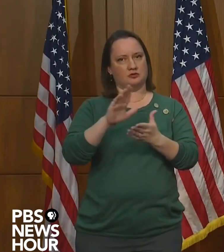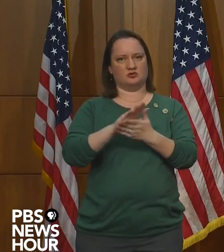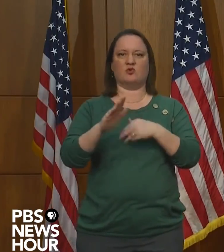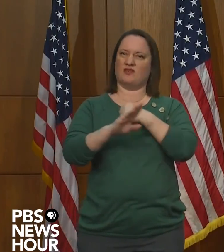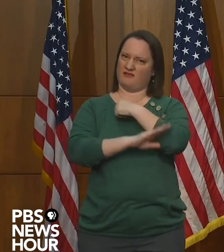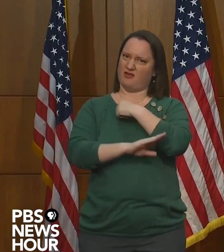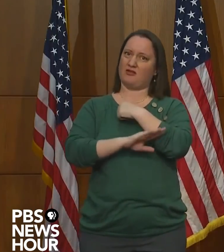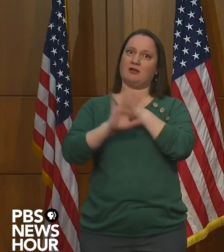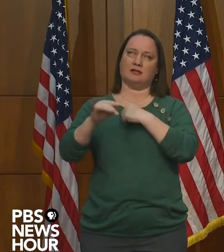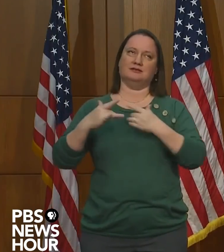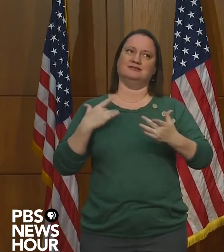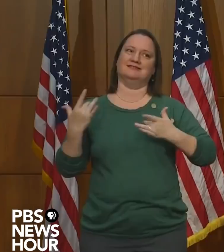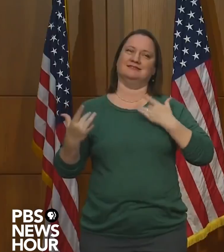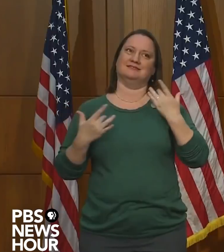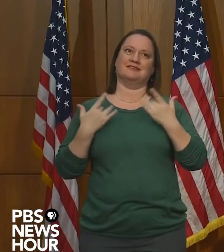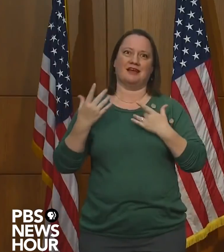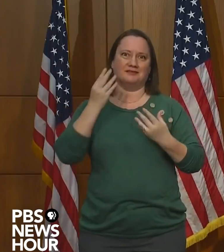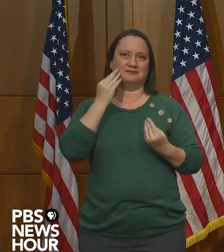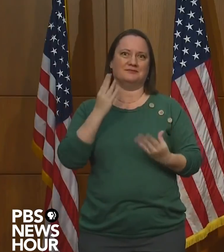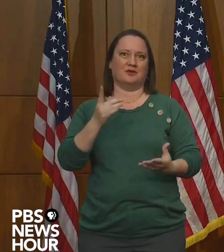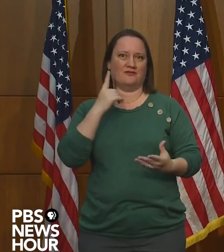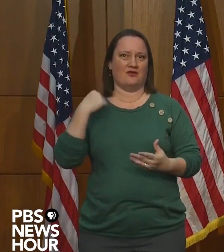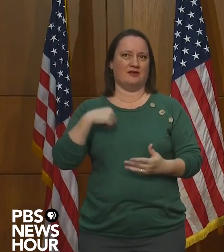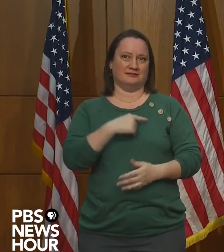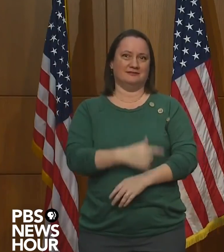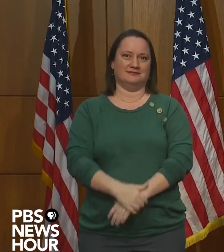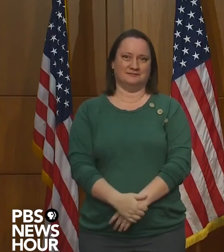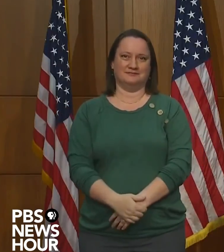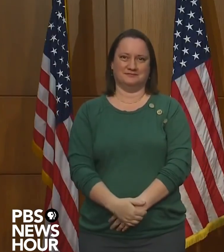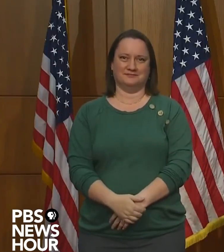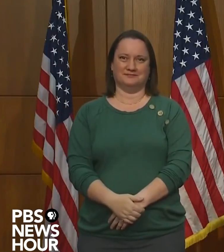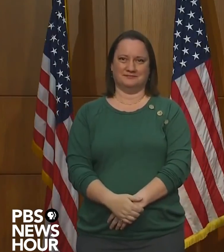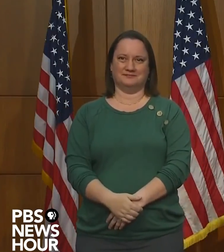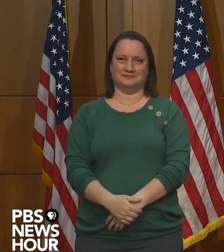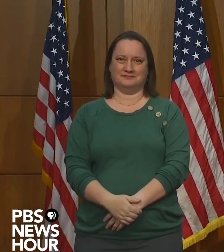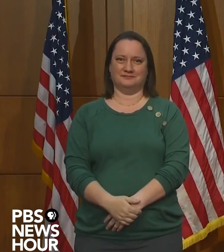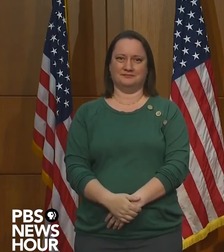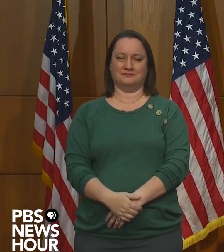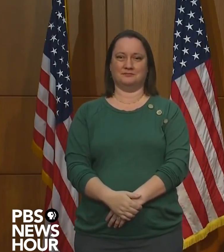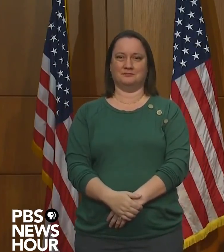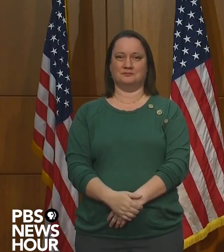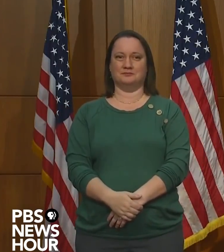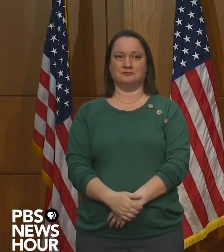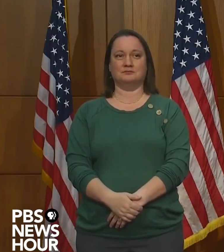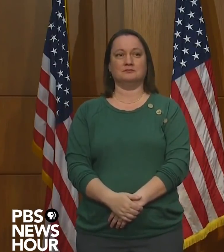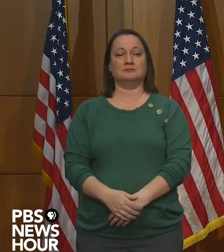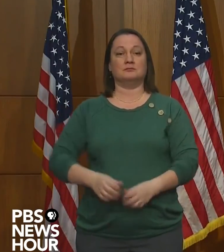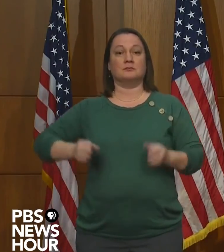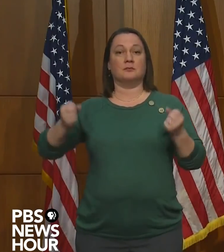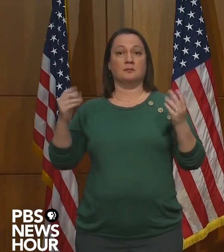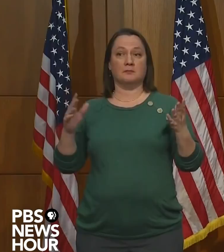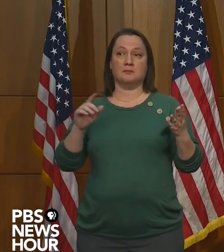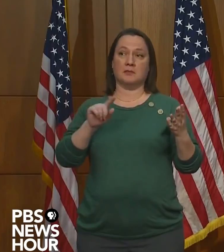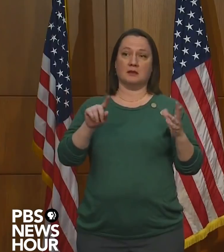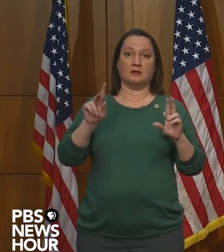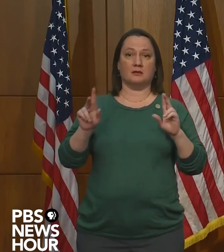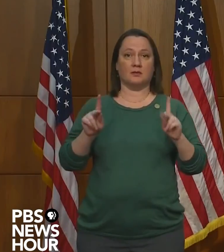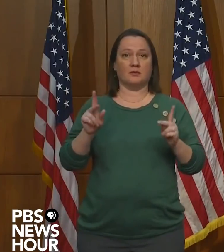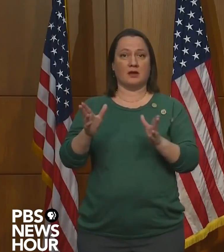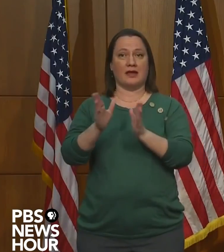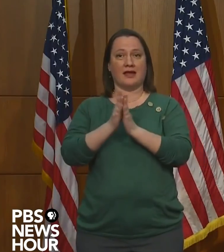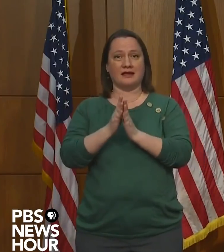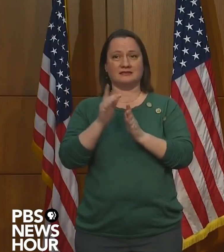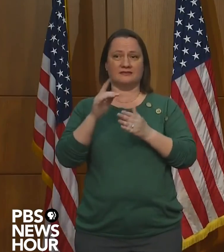exciting news for, I think, for all Virginians. We've also had a number of folks ask about our guidance